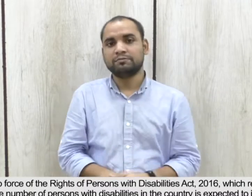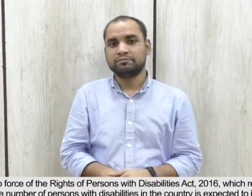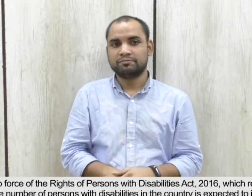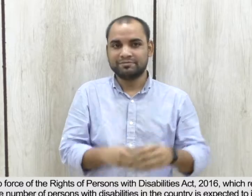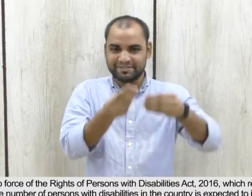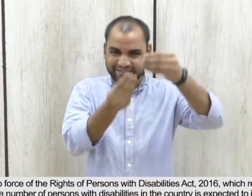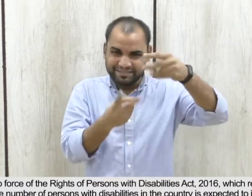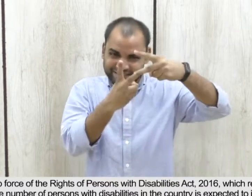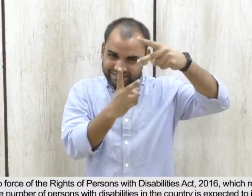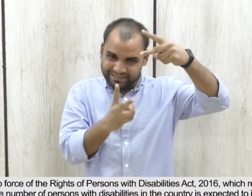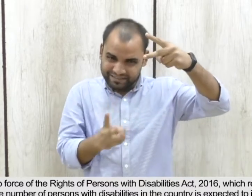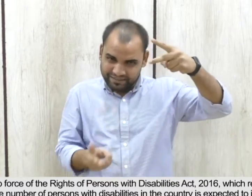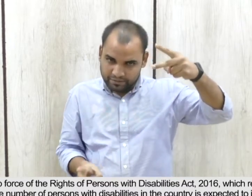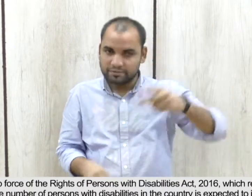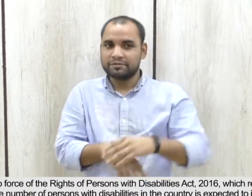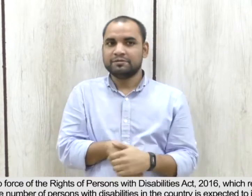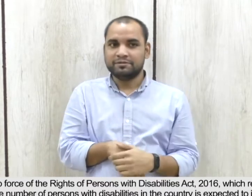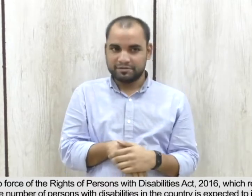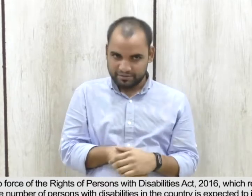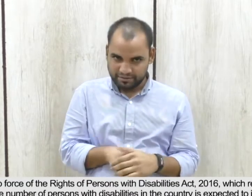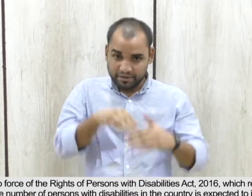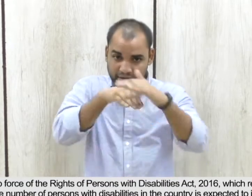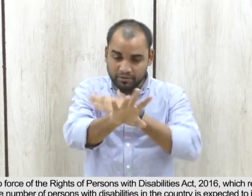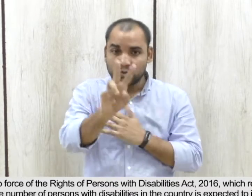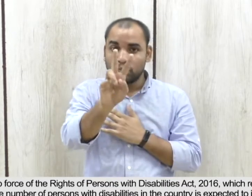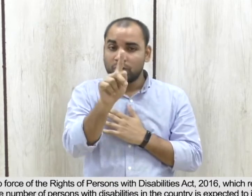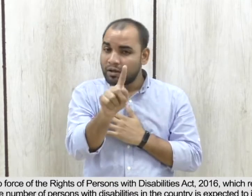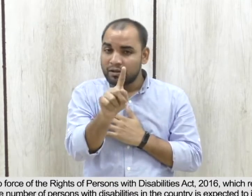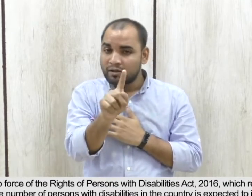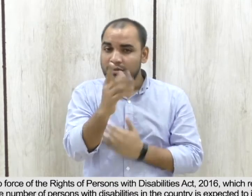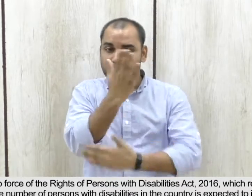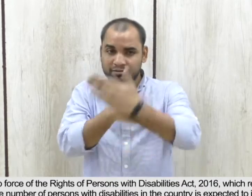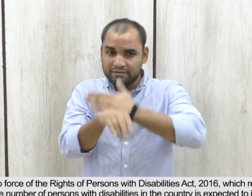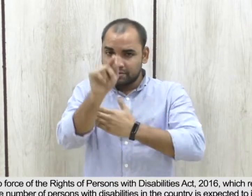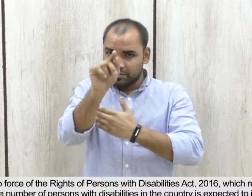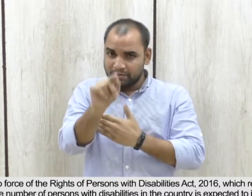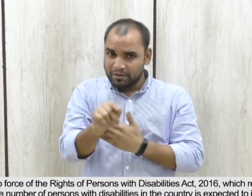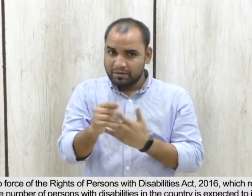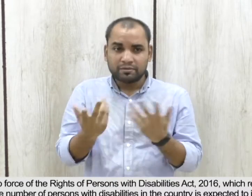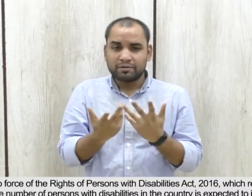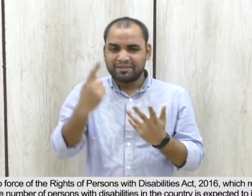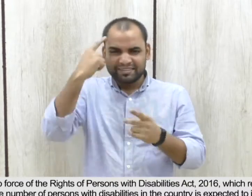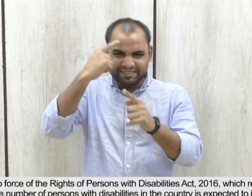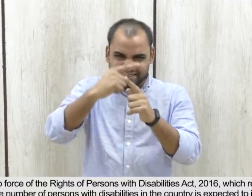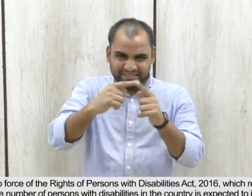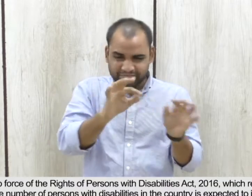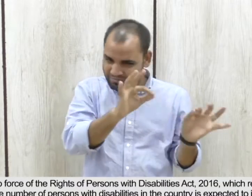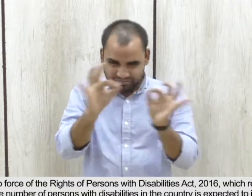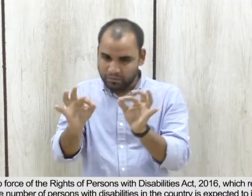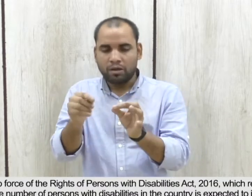which recognizes 21 categories of disabilities, the number of